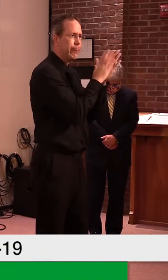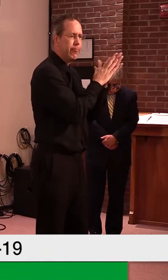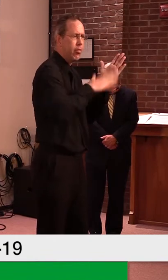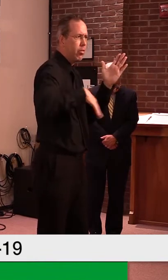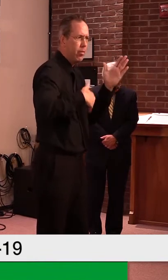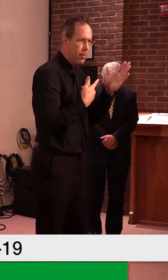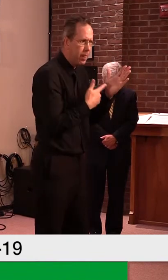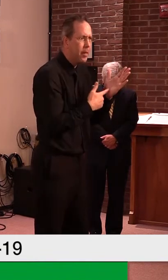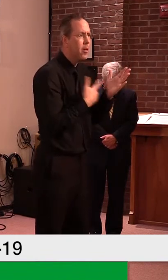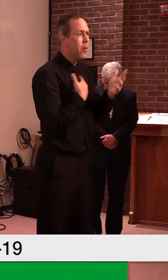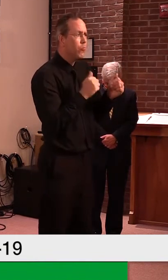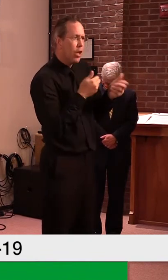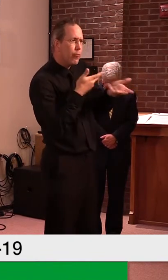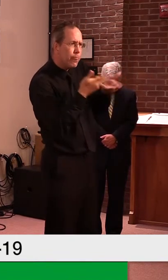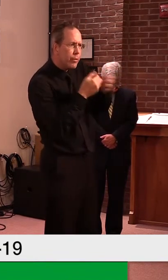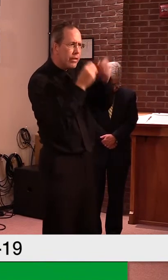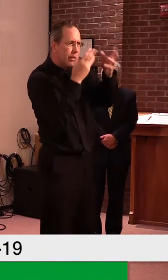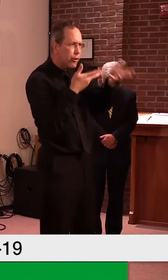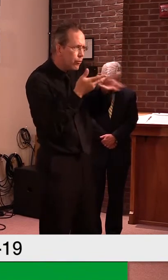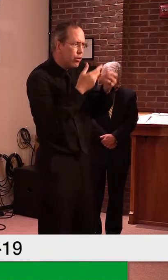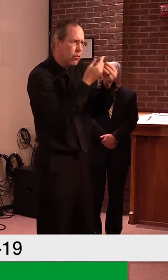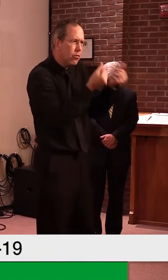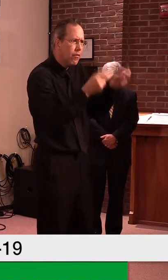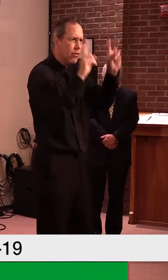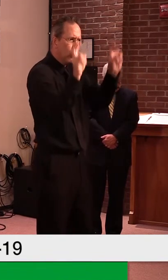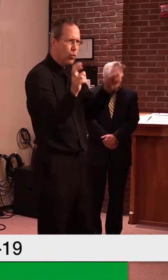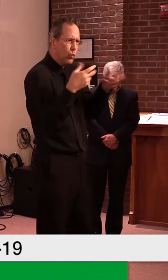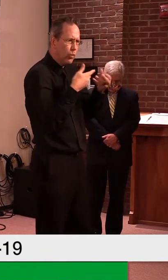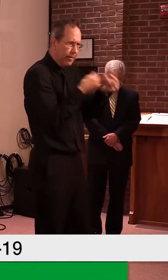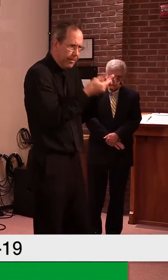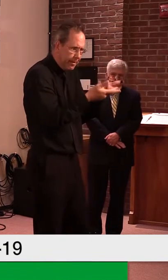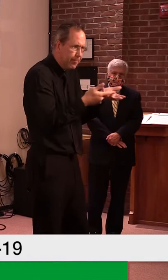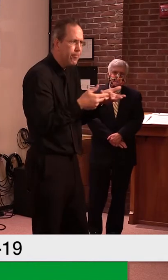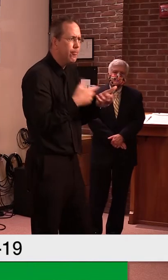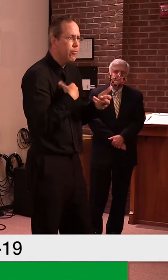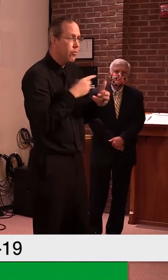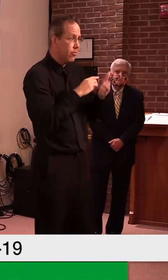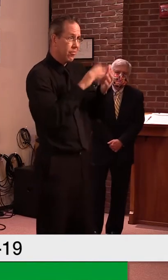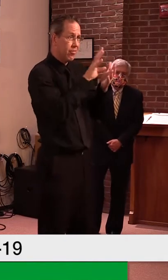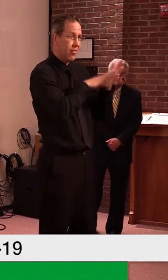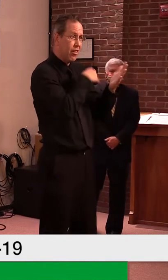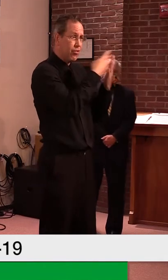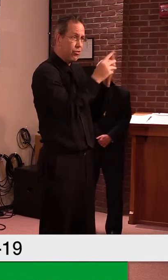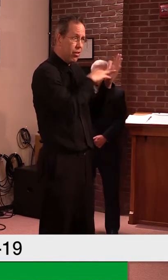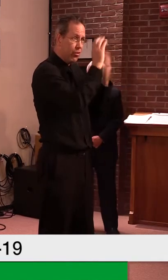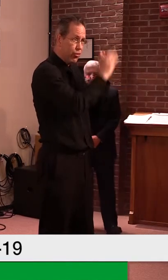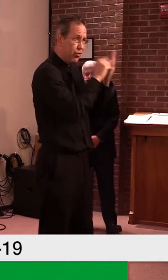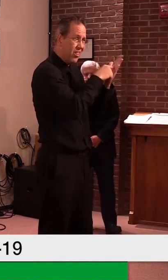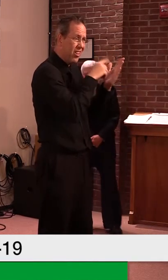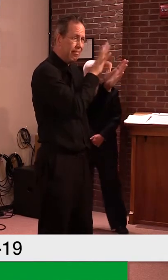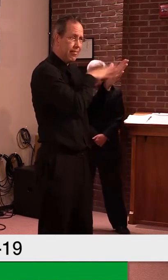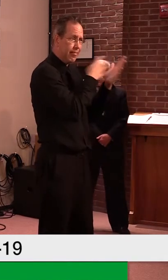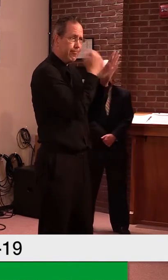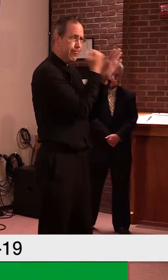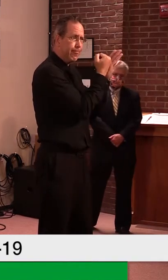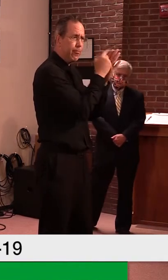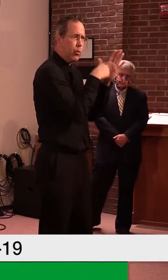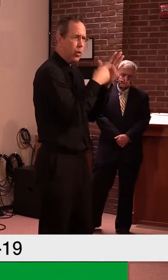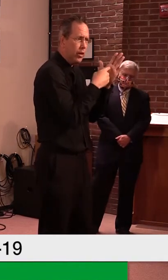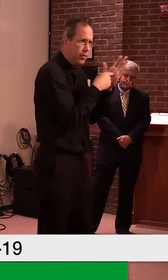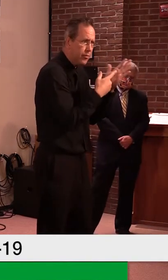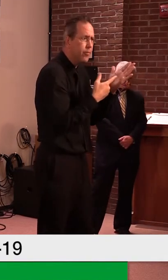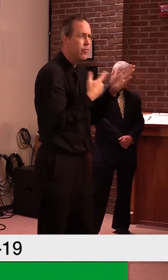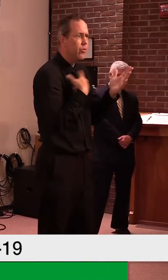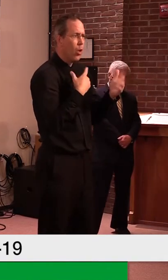address some issues because we do think the calendar is something, you know, just that in statute is something that probably need to be addressed, uh, going